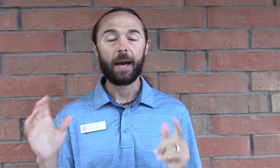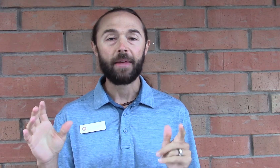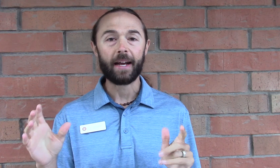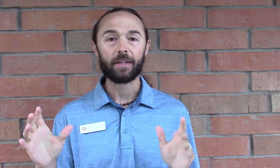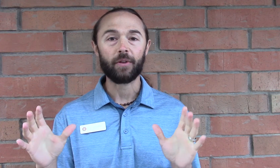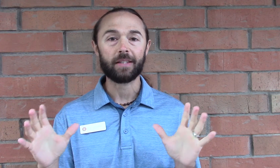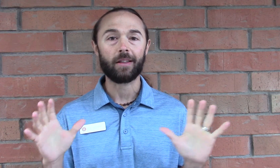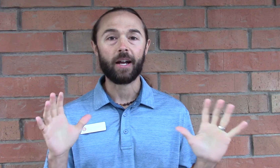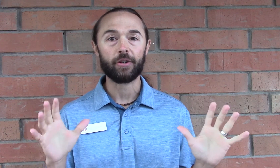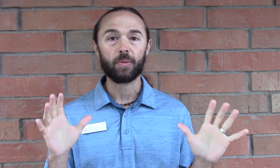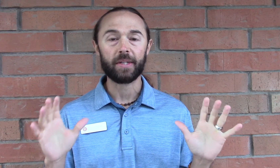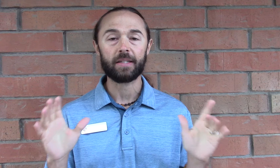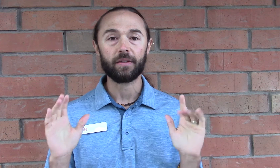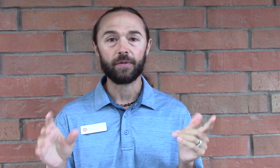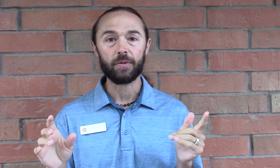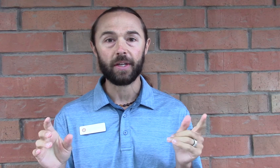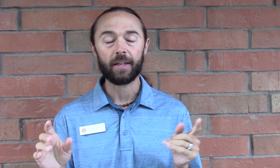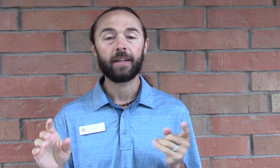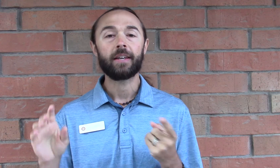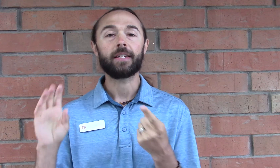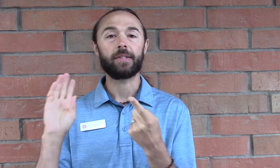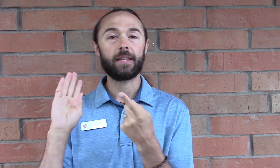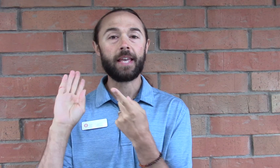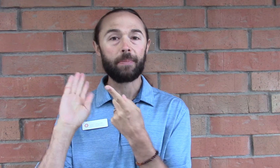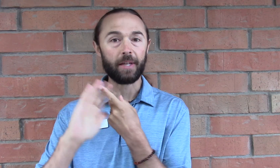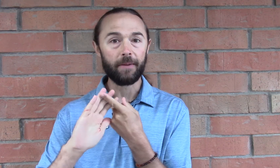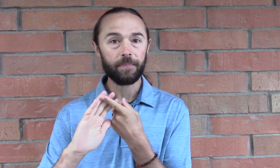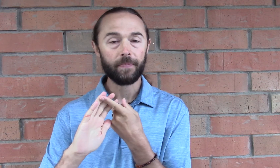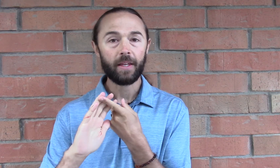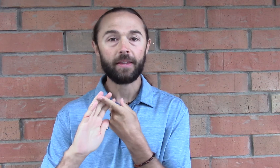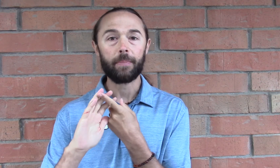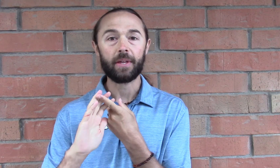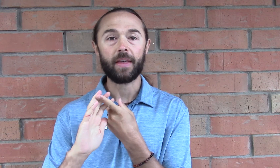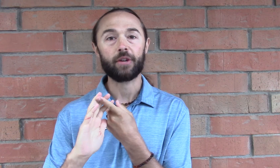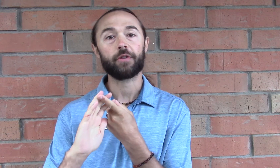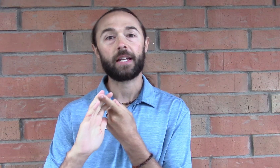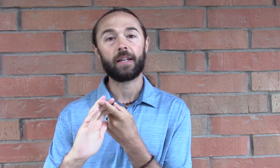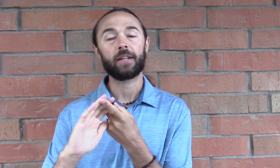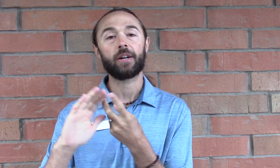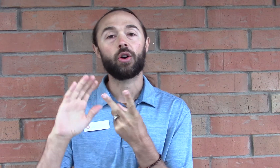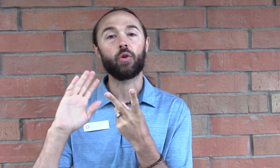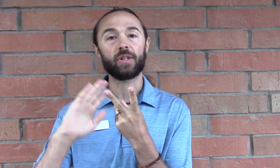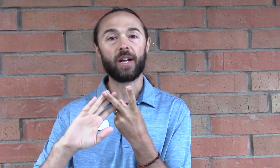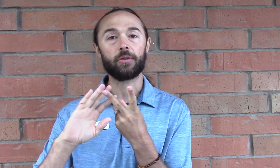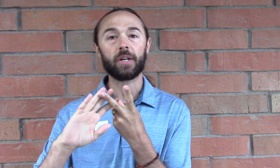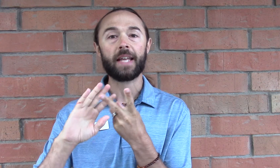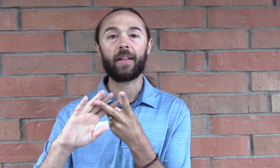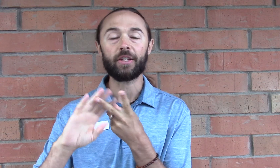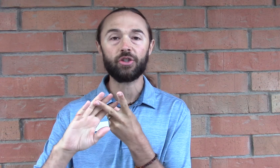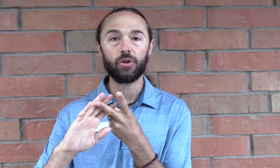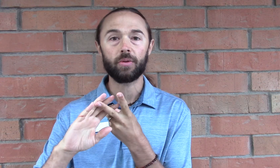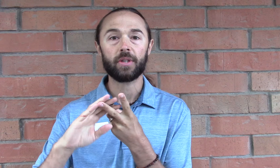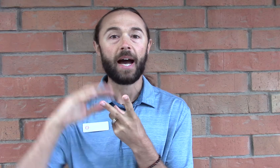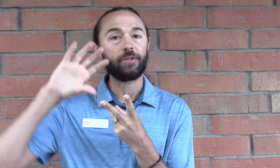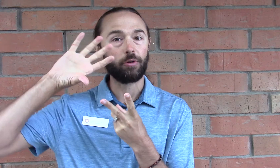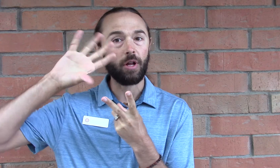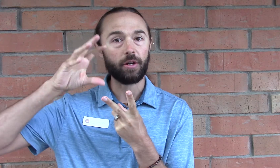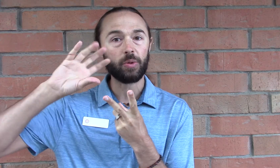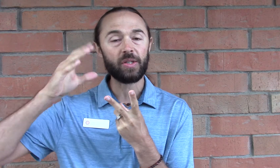that because I feel like it's a lot of terms it gets confusing. You did the Epley. The Epley then created a horizontal canal issue. The eyes are no longer twisting.